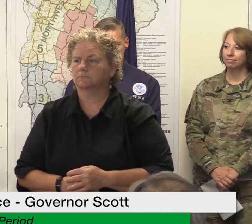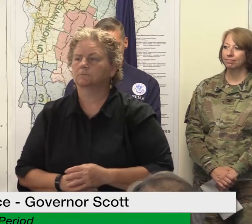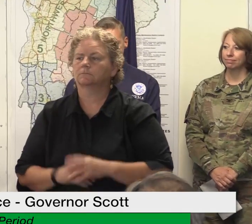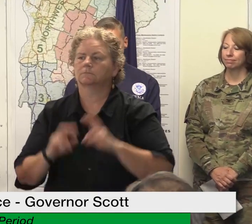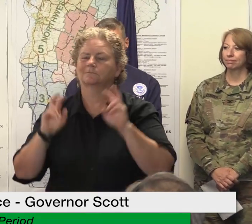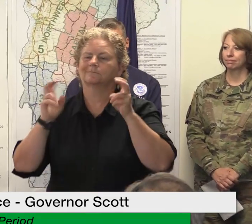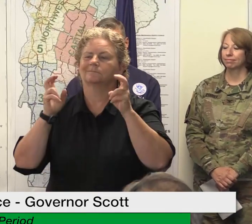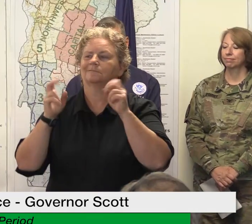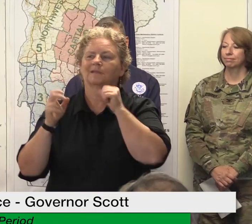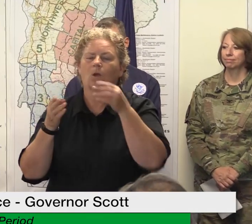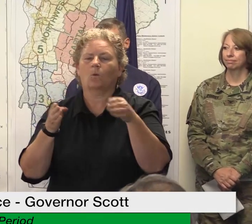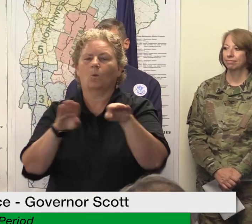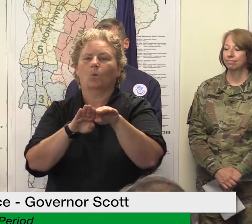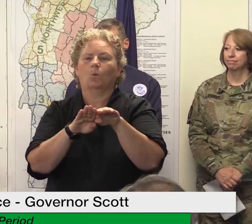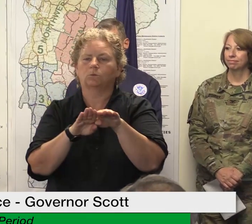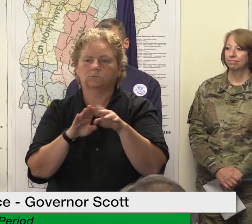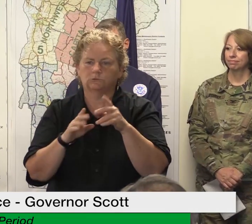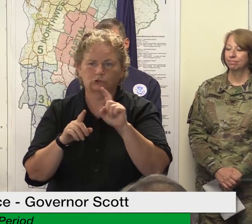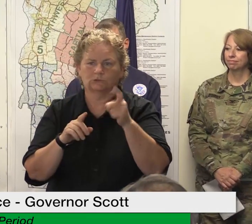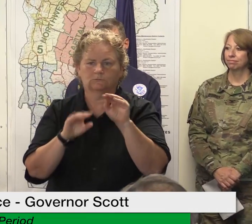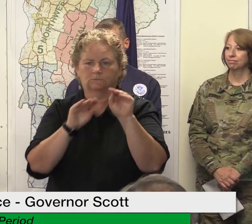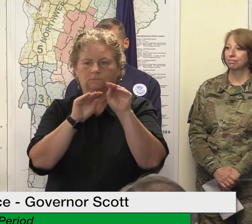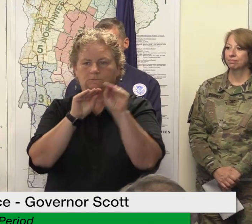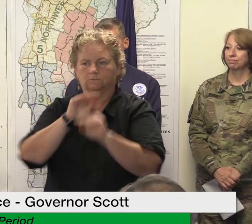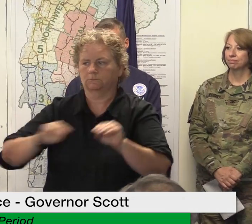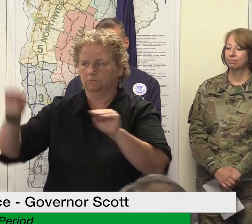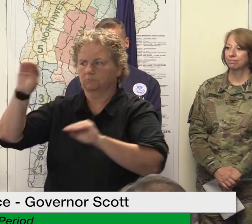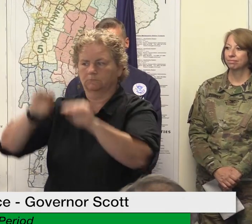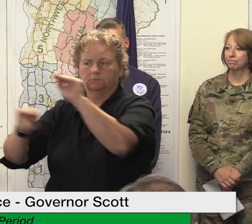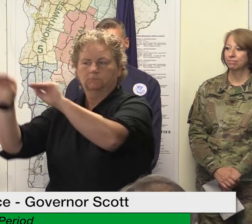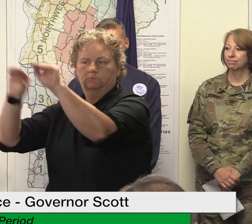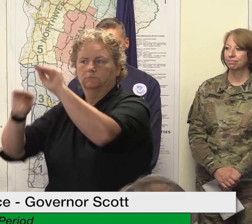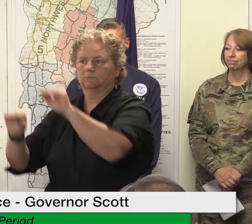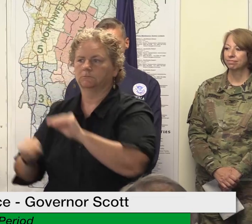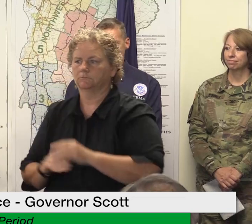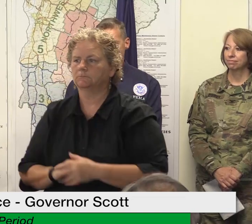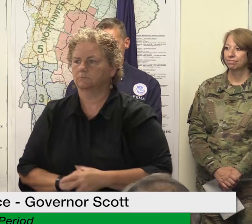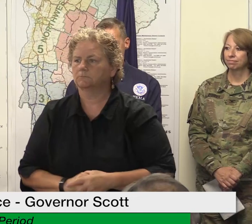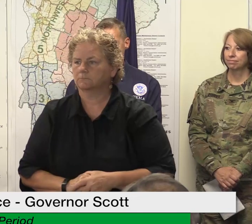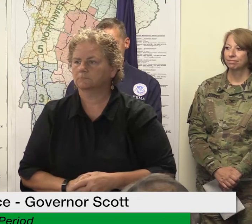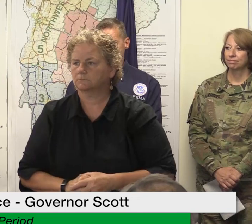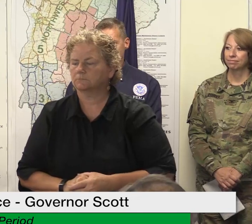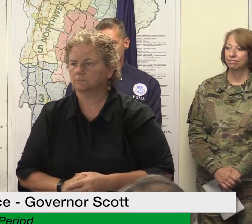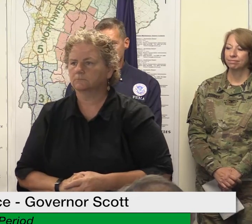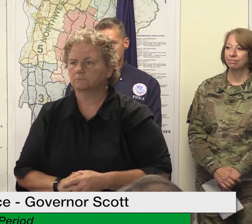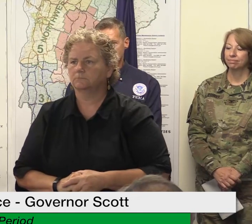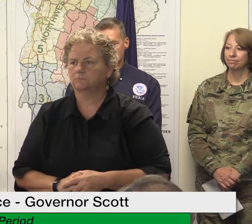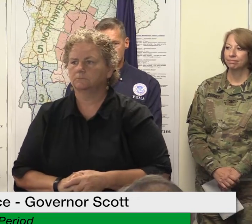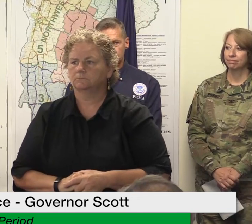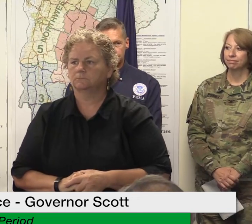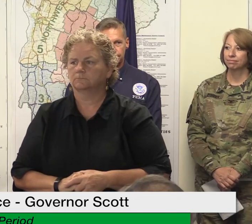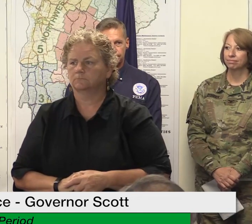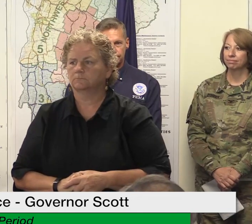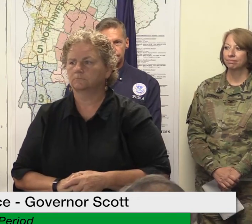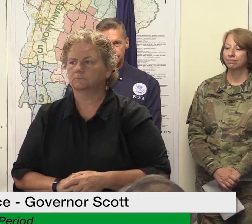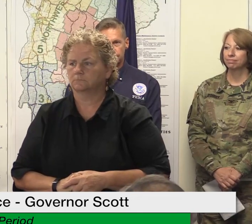on standby and we can we can uh set them up to operate uh almost at a moment's notice